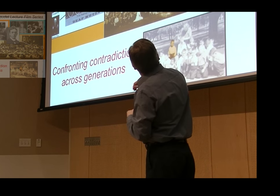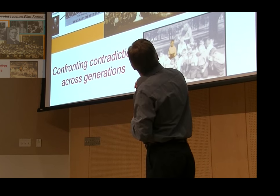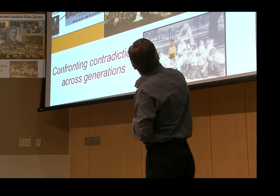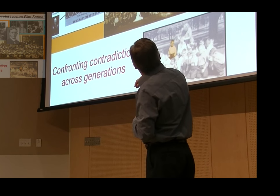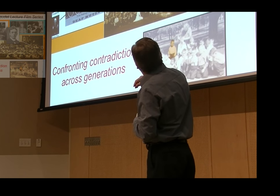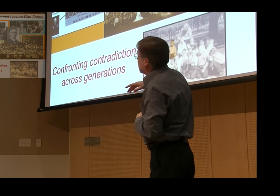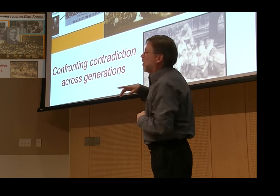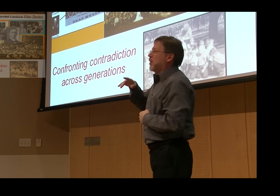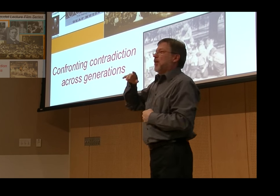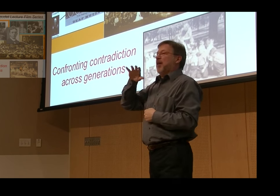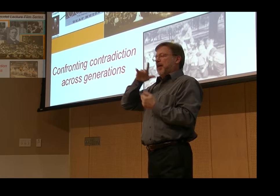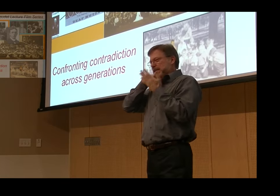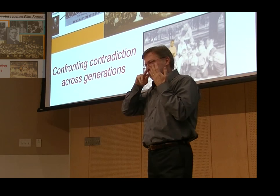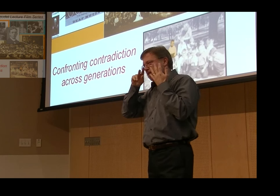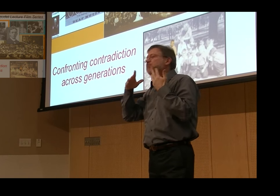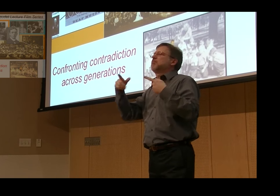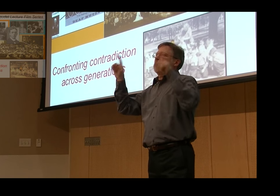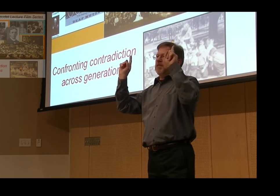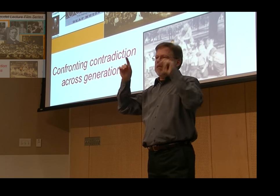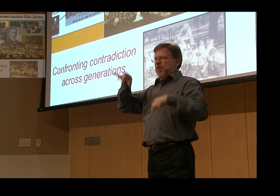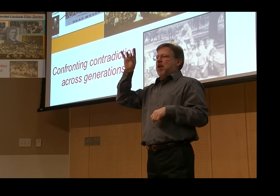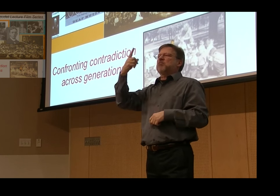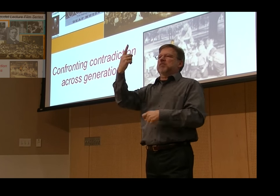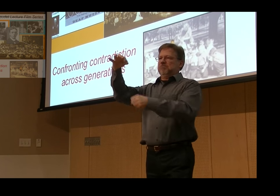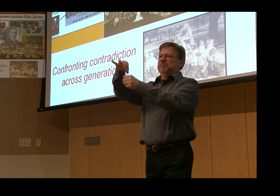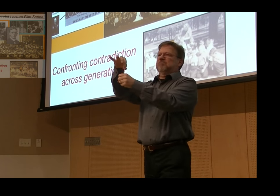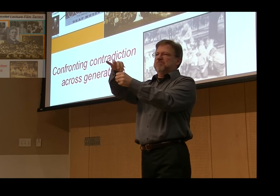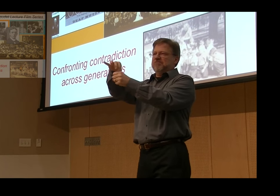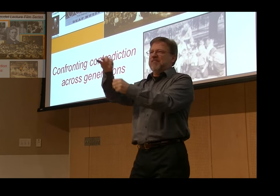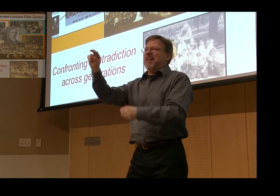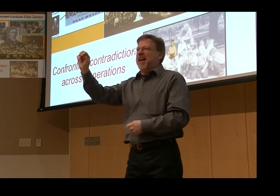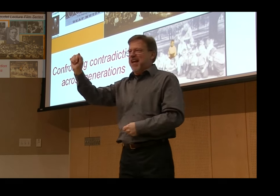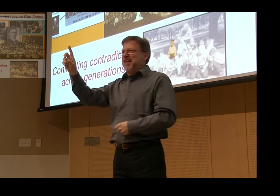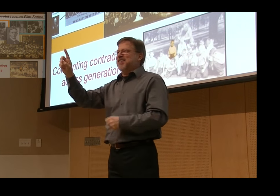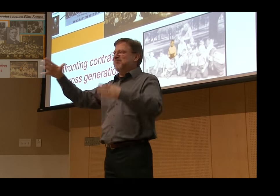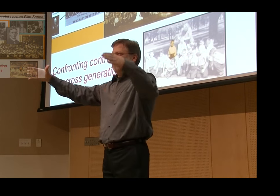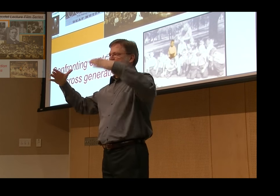As a result, we have a collected literary history behind each of those signers.